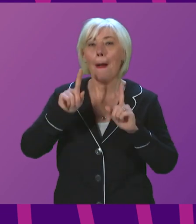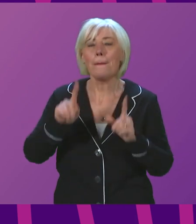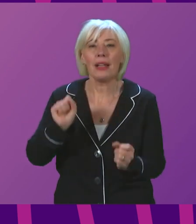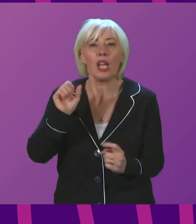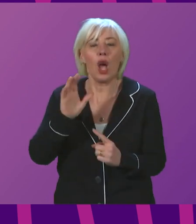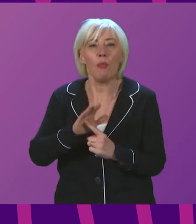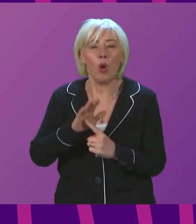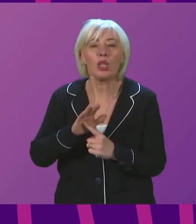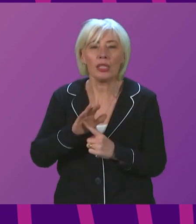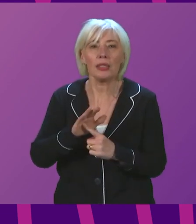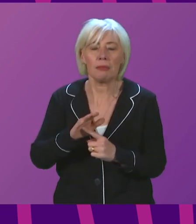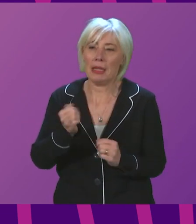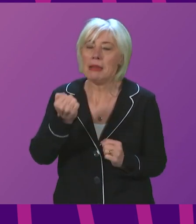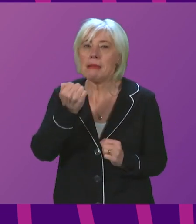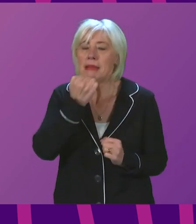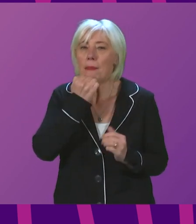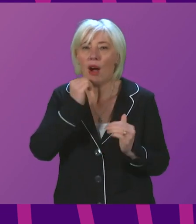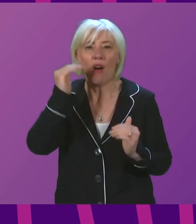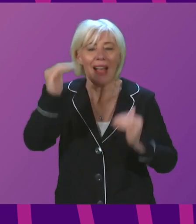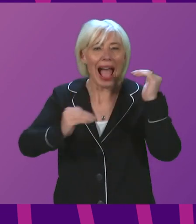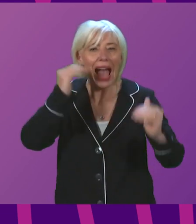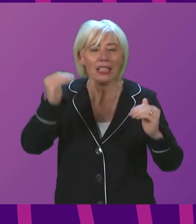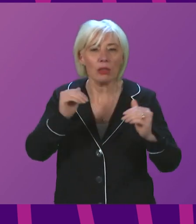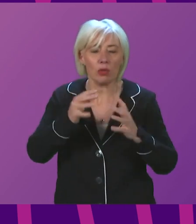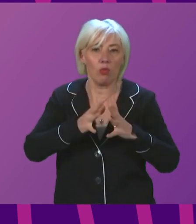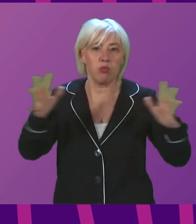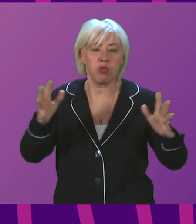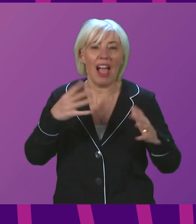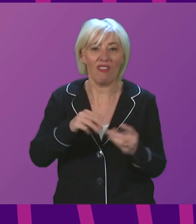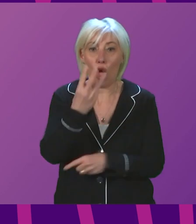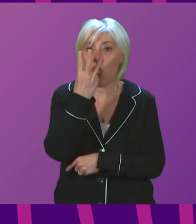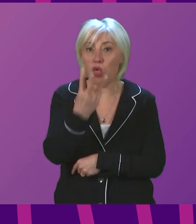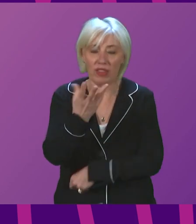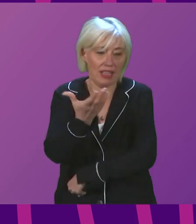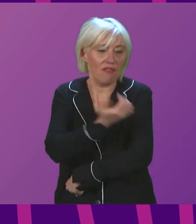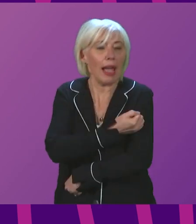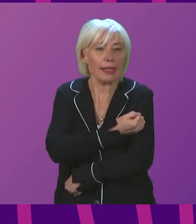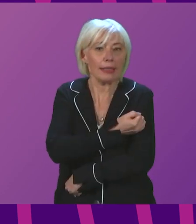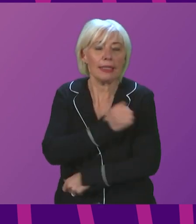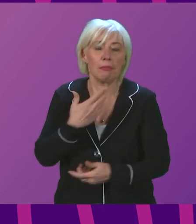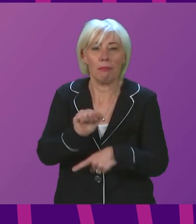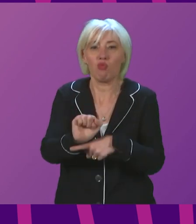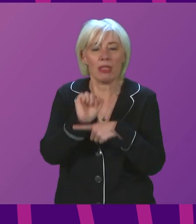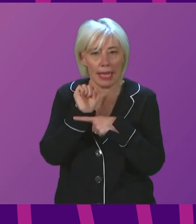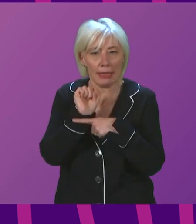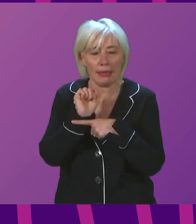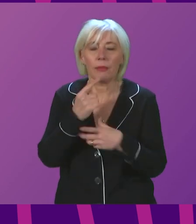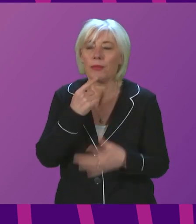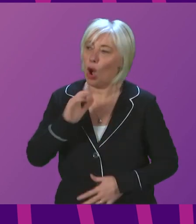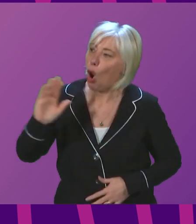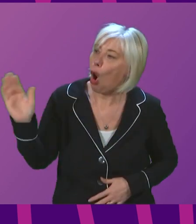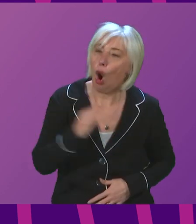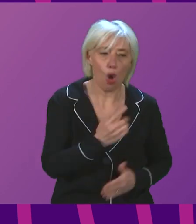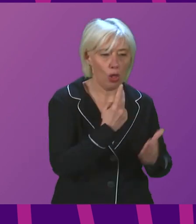all, a rapidly increasing number of adults is now protected by three doses of vaccine. And all of us as individuals